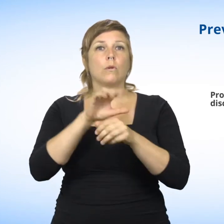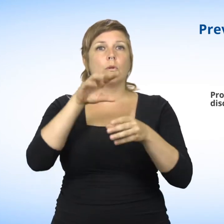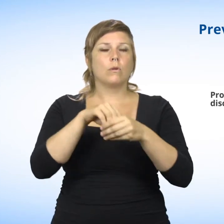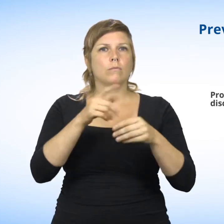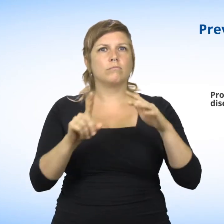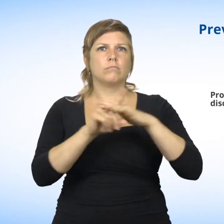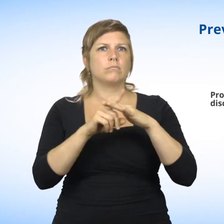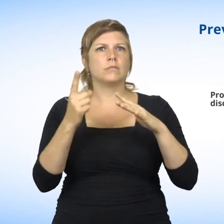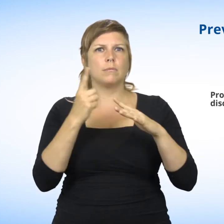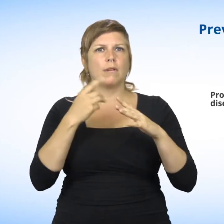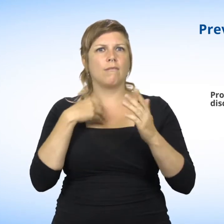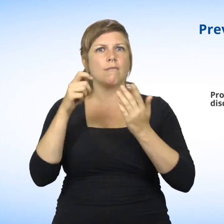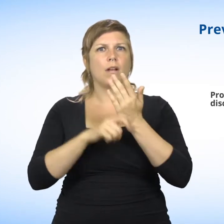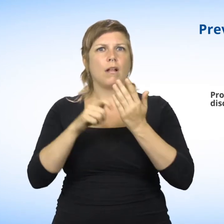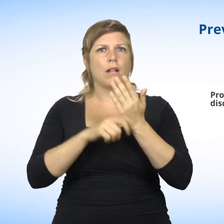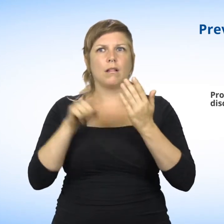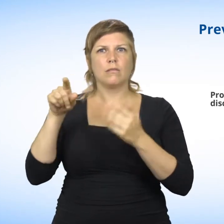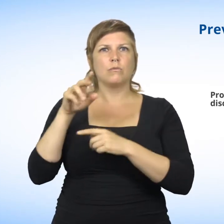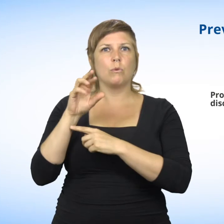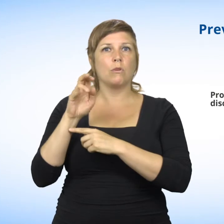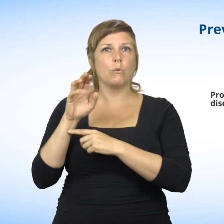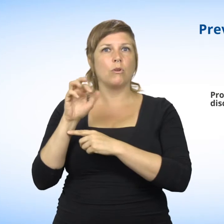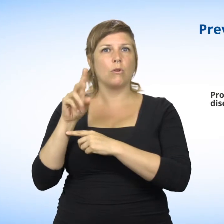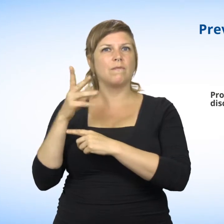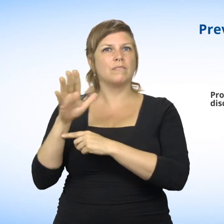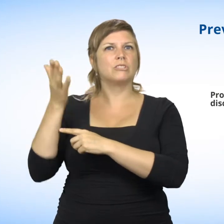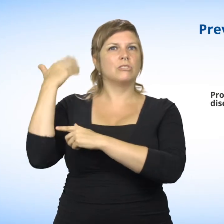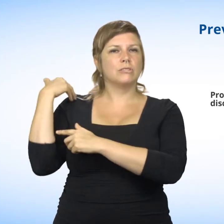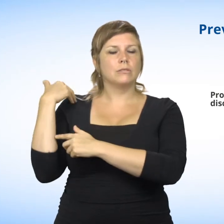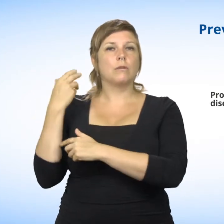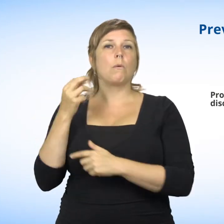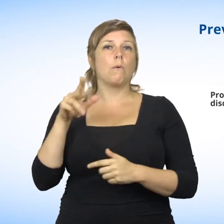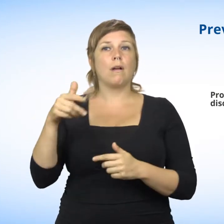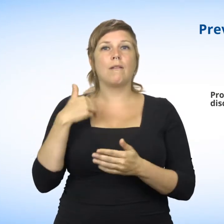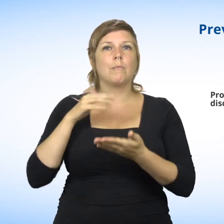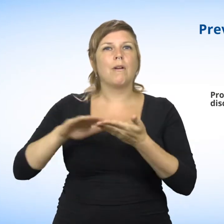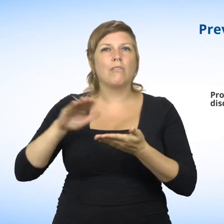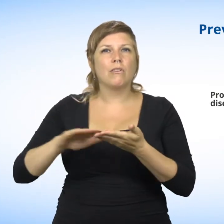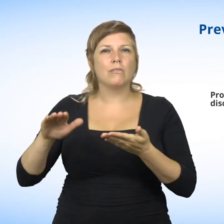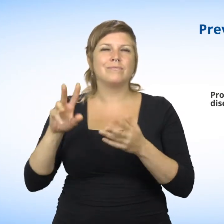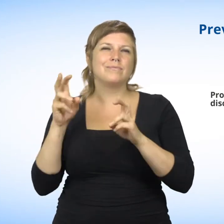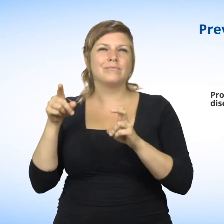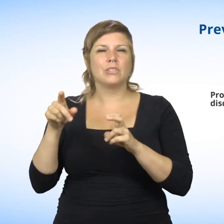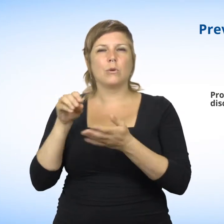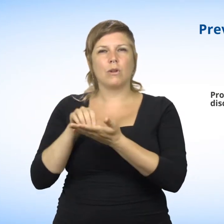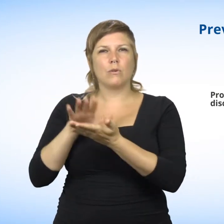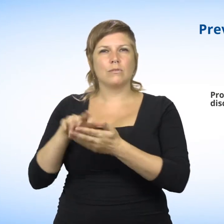You cannot be denied a job or be fired or penalized because you have a criminal record if the offense is unrelated to the employment